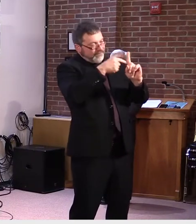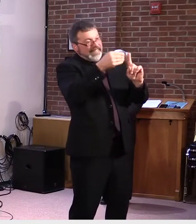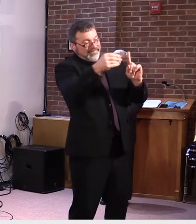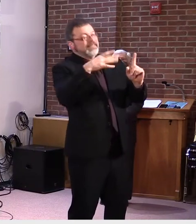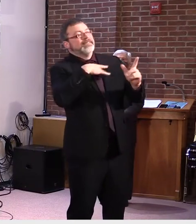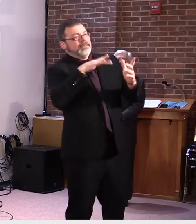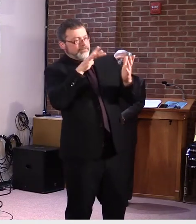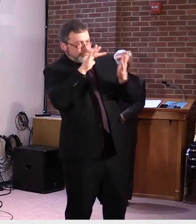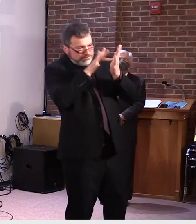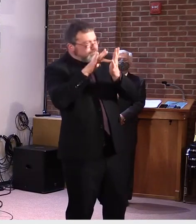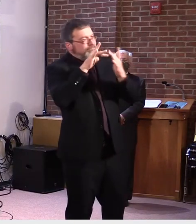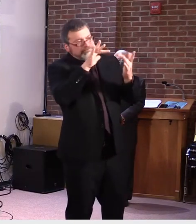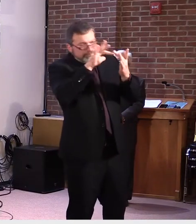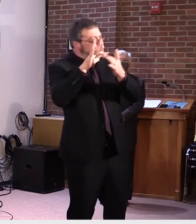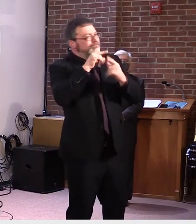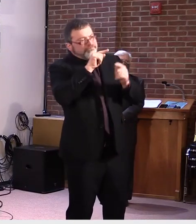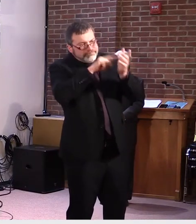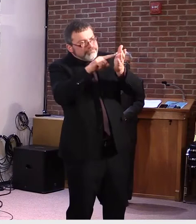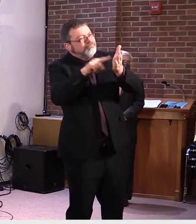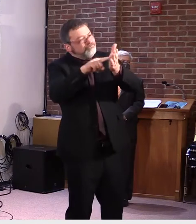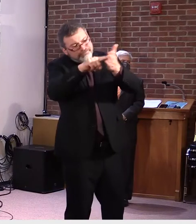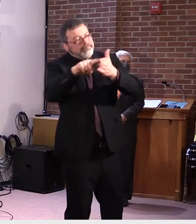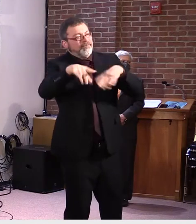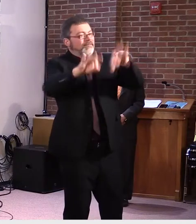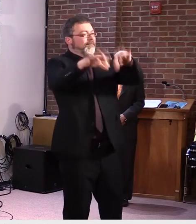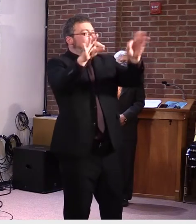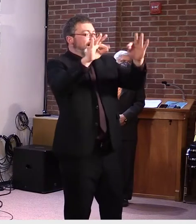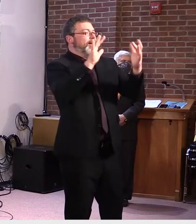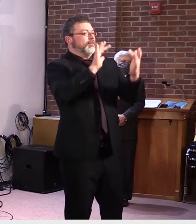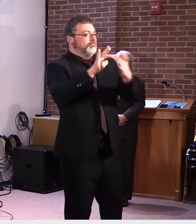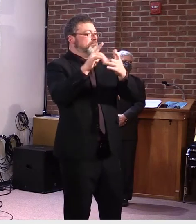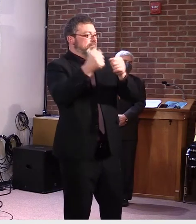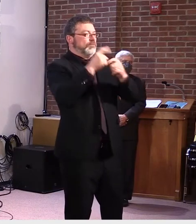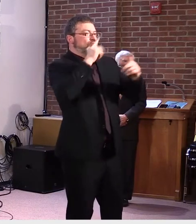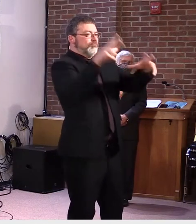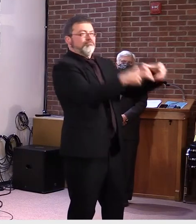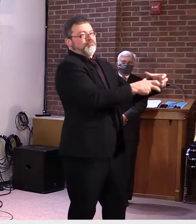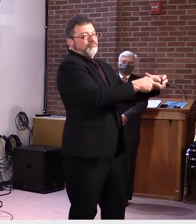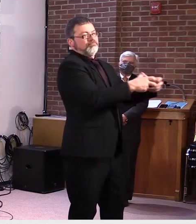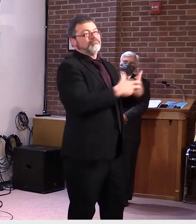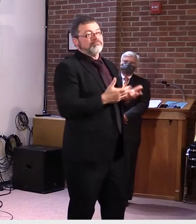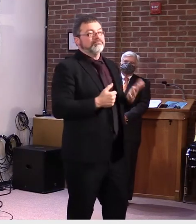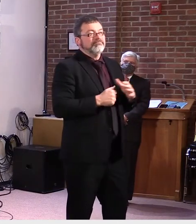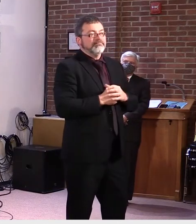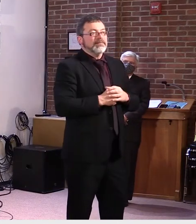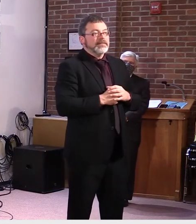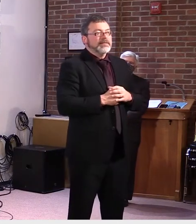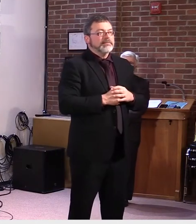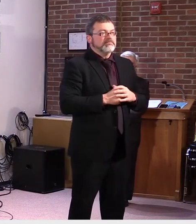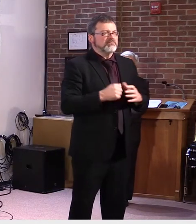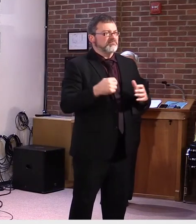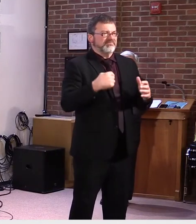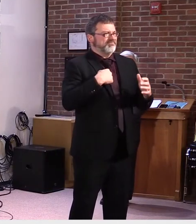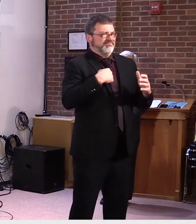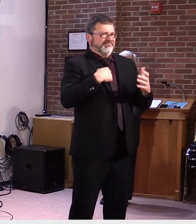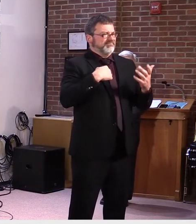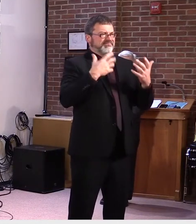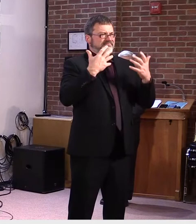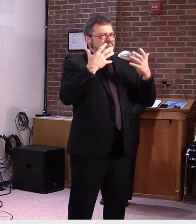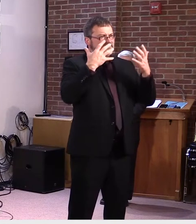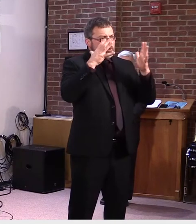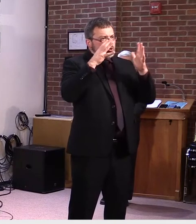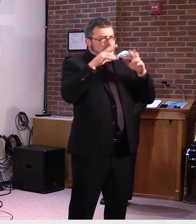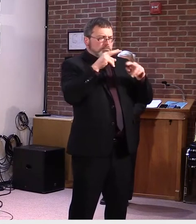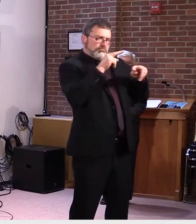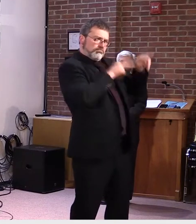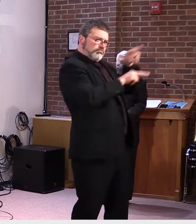and I don't have a precise number to give you, um, when you start reading about other states' experience with contact tracing,